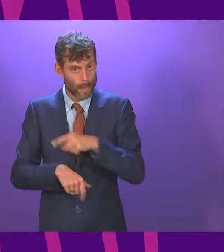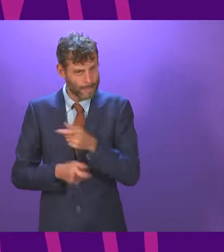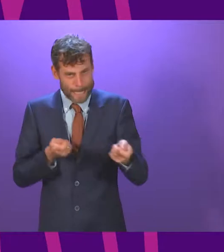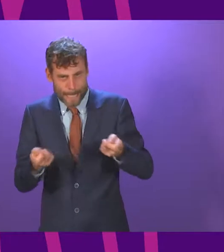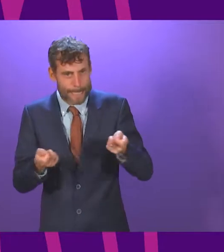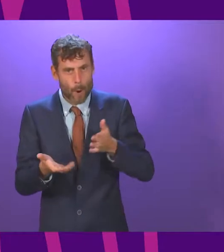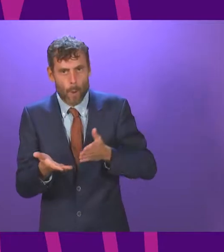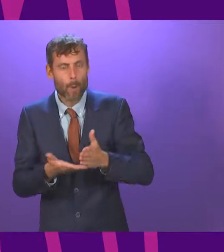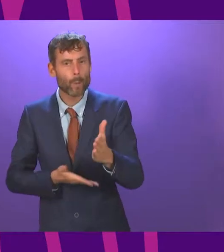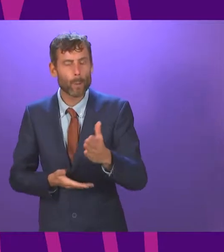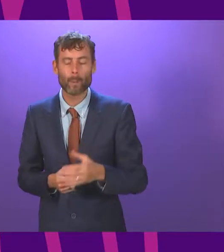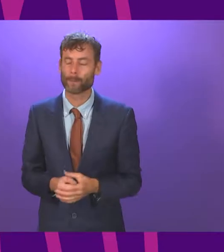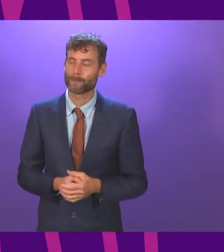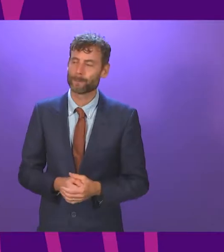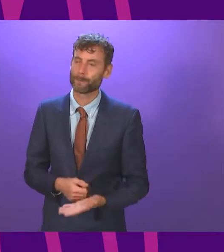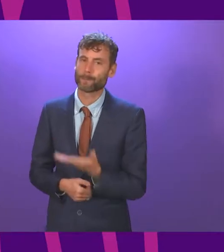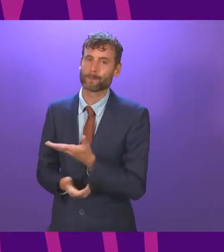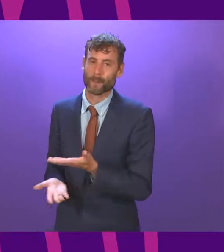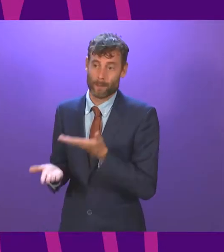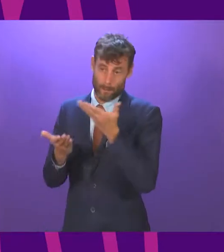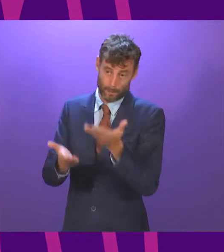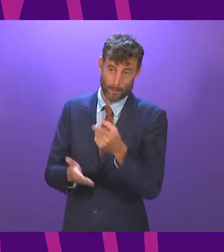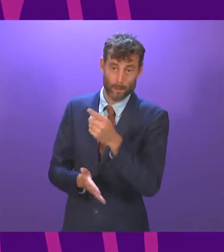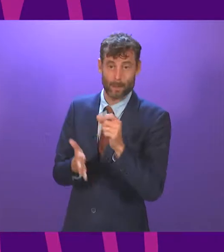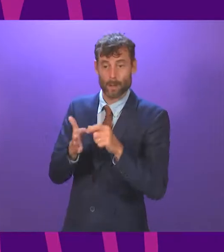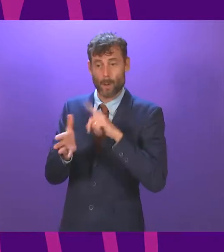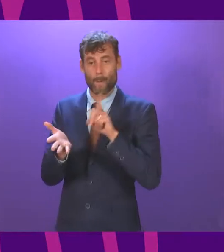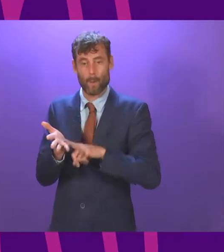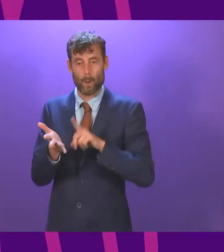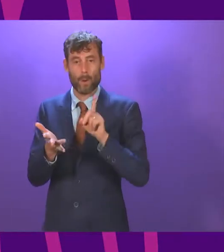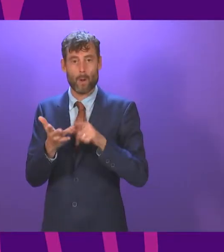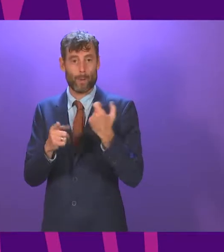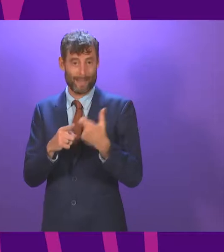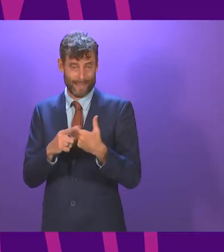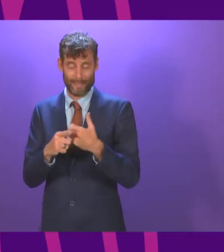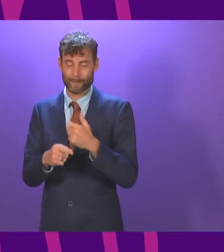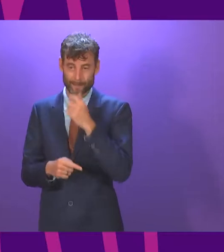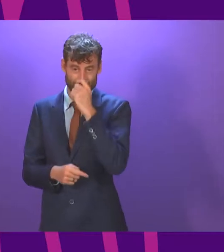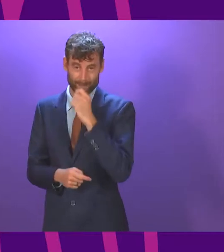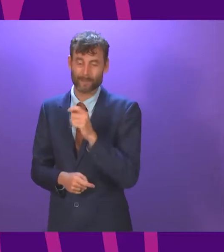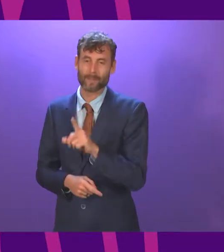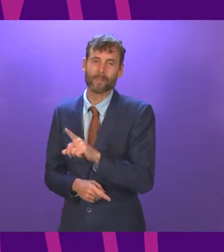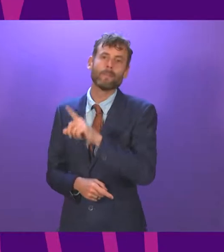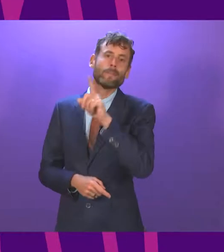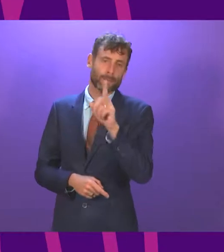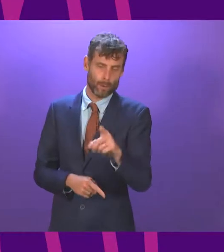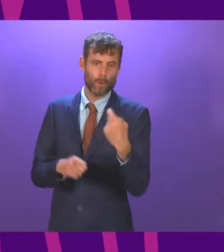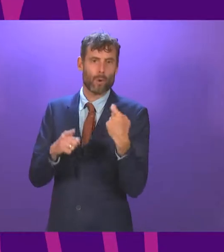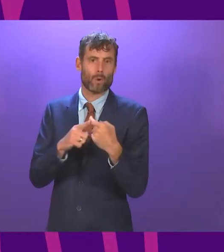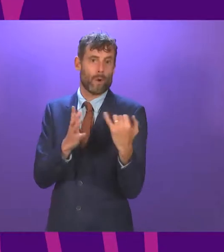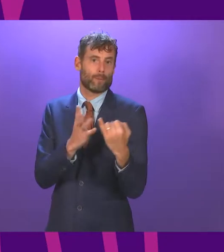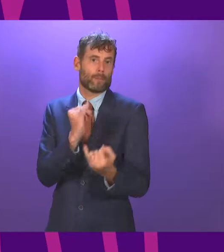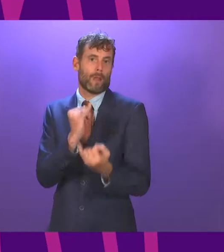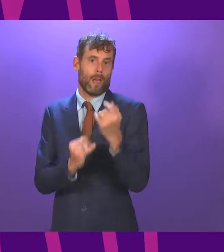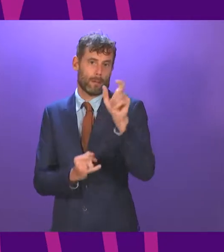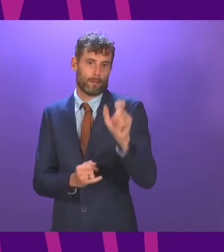Thank you. I now call Paul O'Kane to be followed by CoCab Stewart, and CoCab Stewart will be the last speaker in the